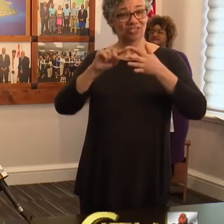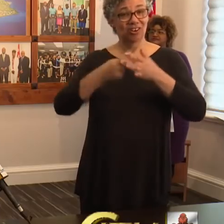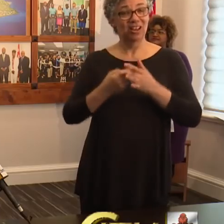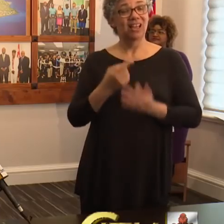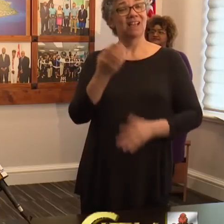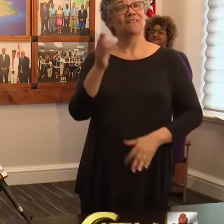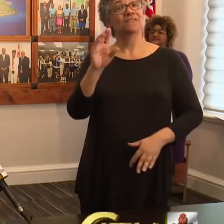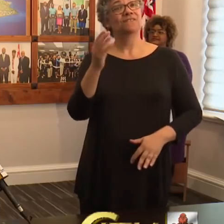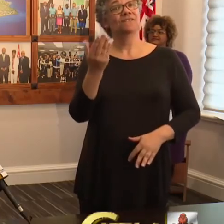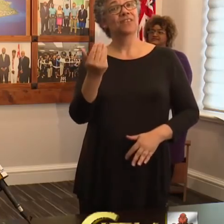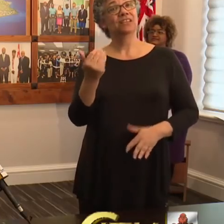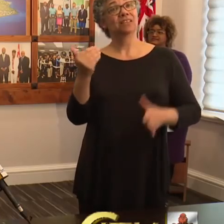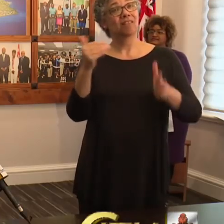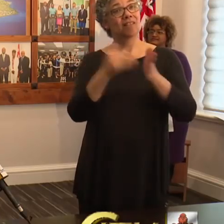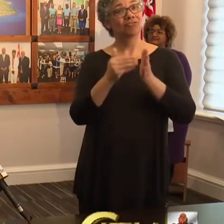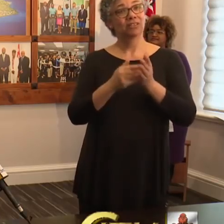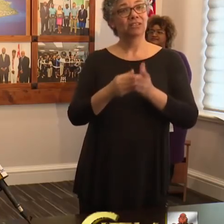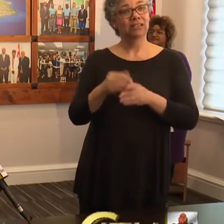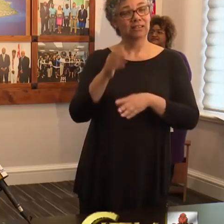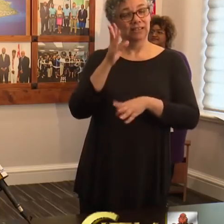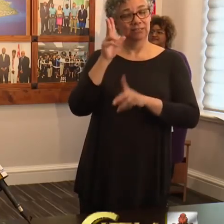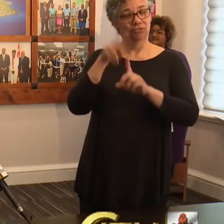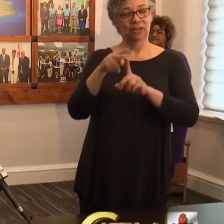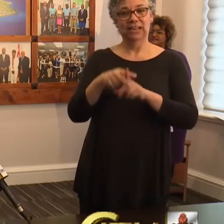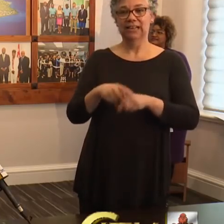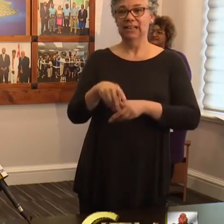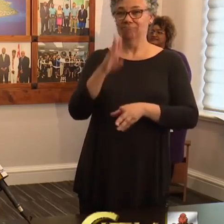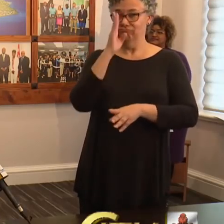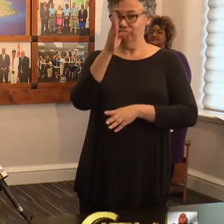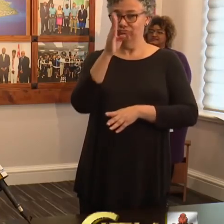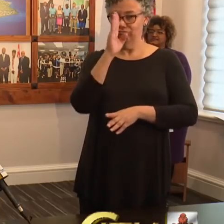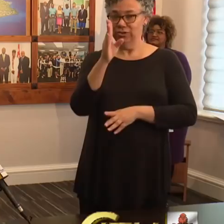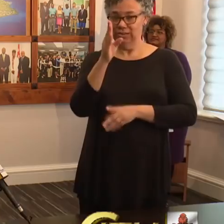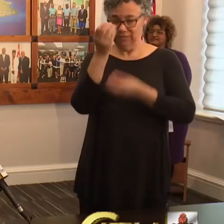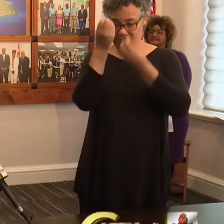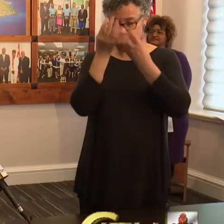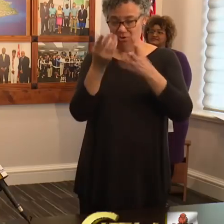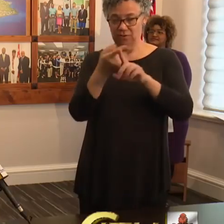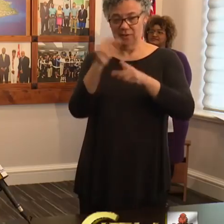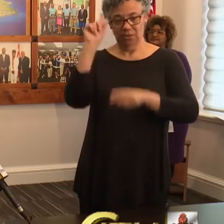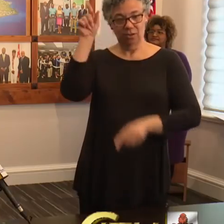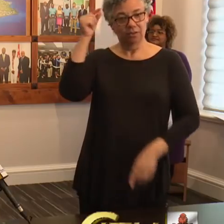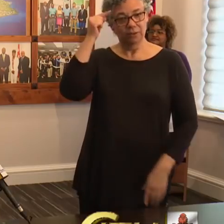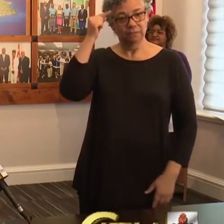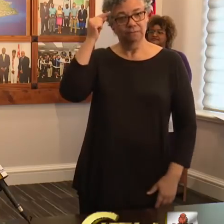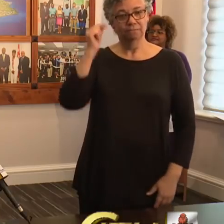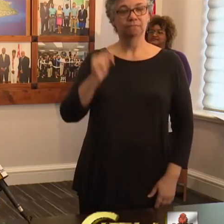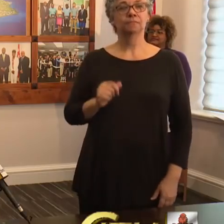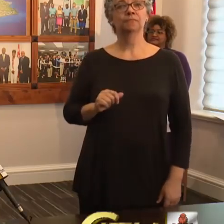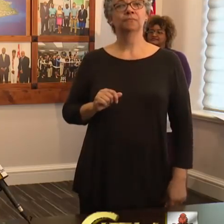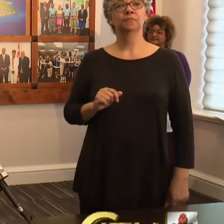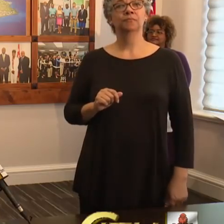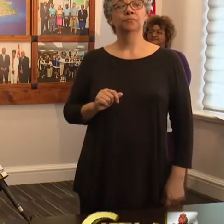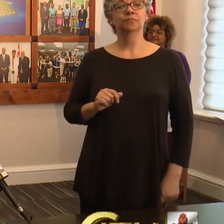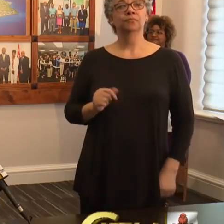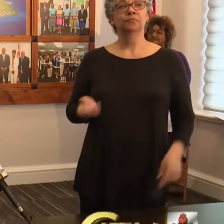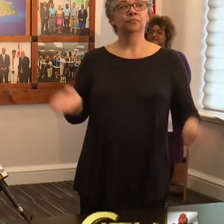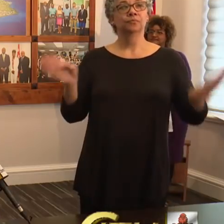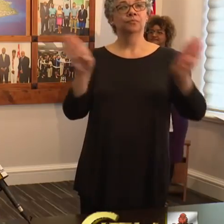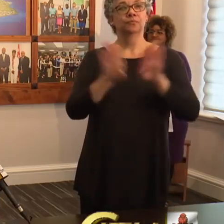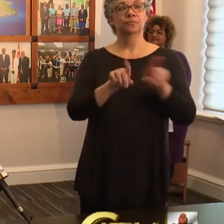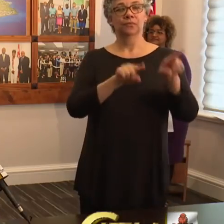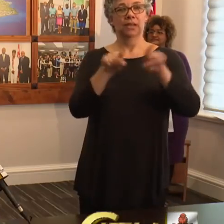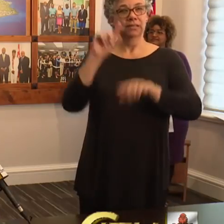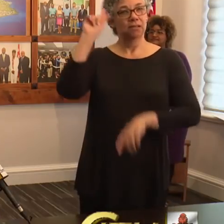are receiving direct updates from the government of Bermuda. In closing as a government